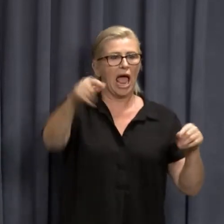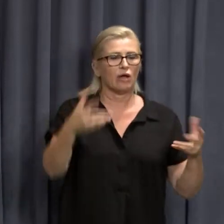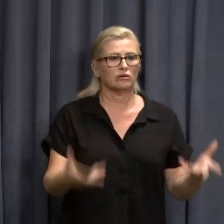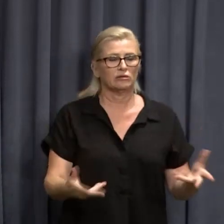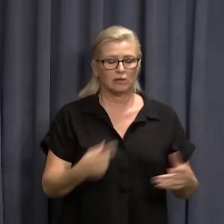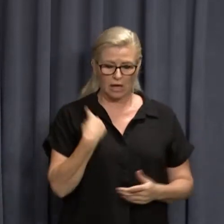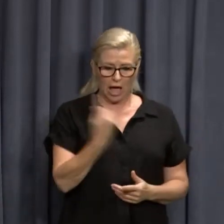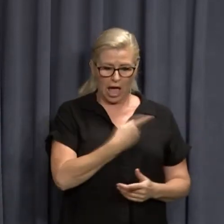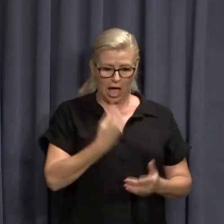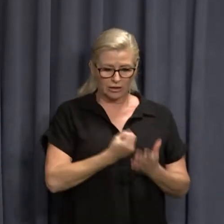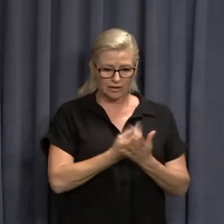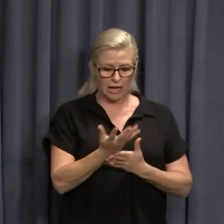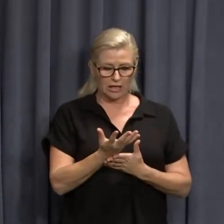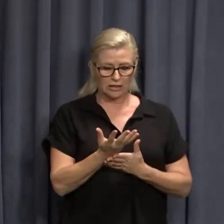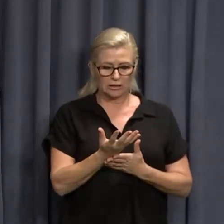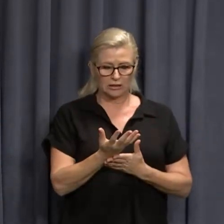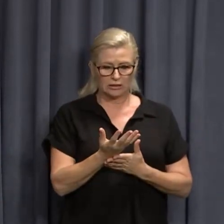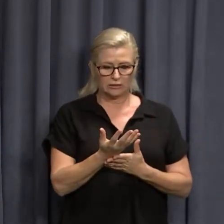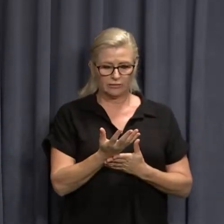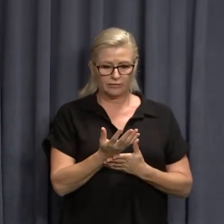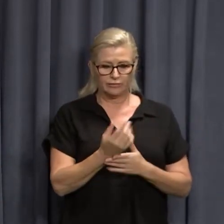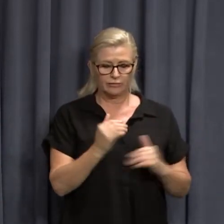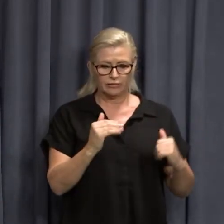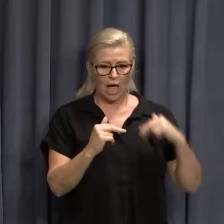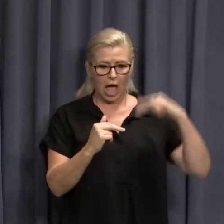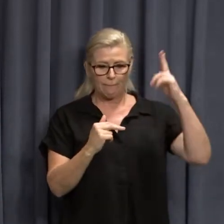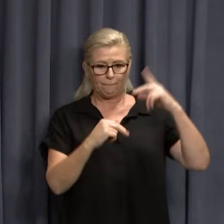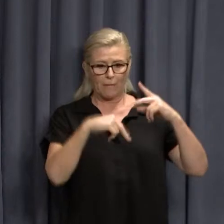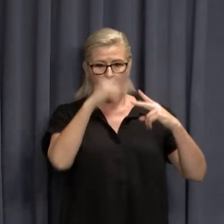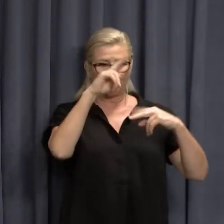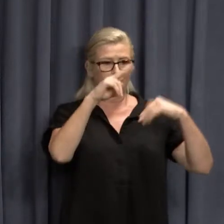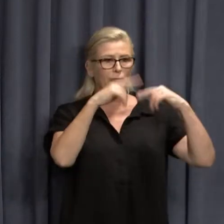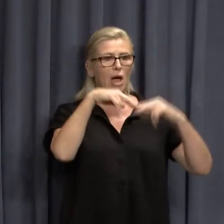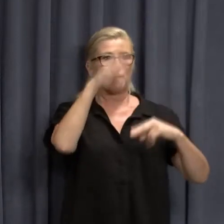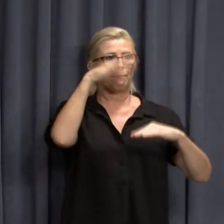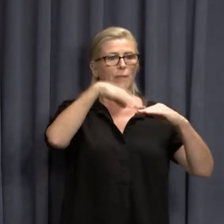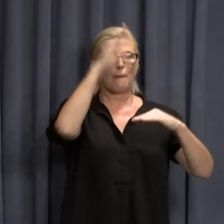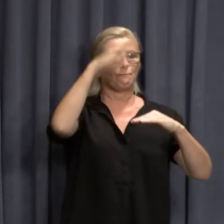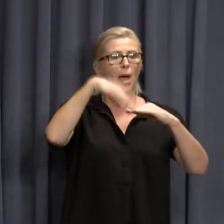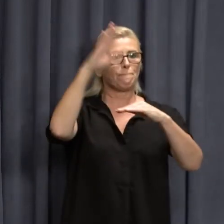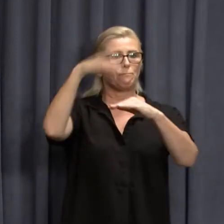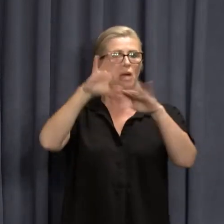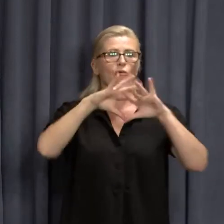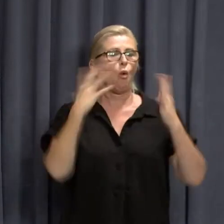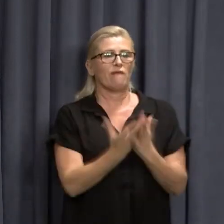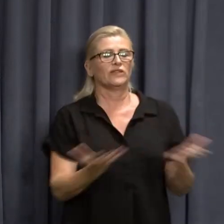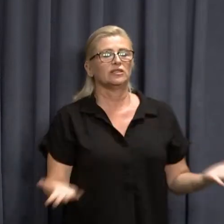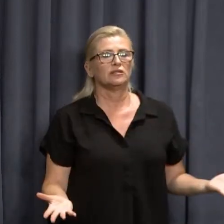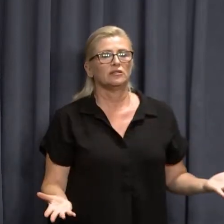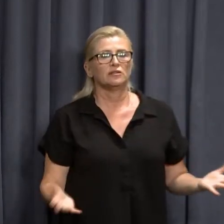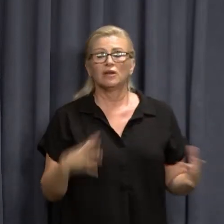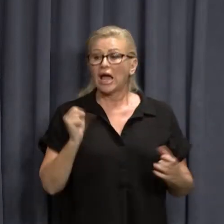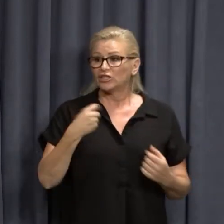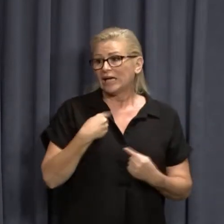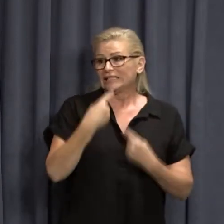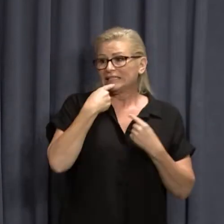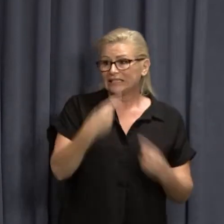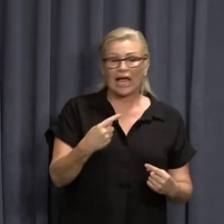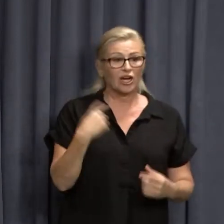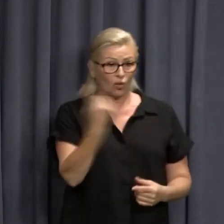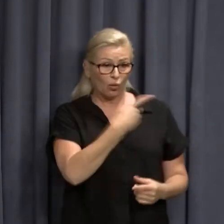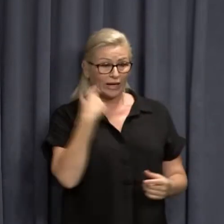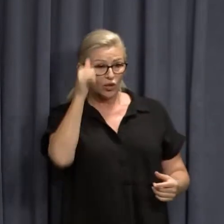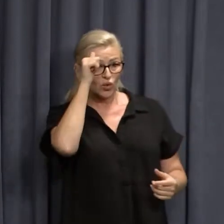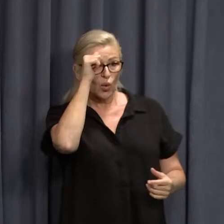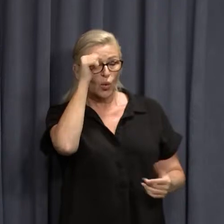our spend, uh, is up in virtually all categories. Um, and as I said, uh, as we all know, um,